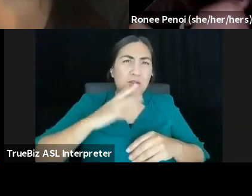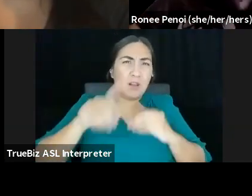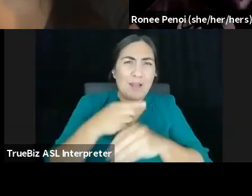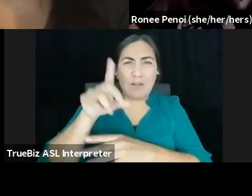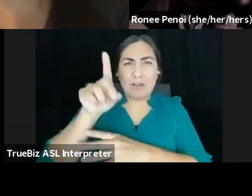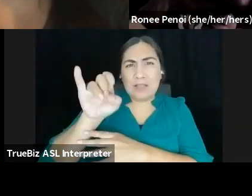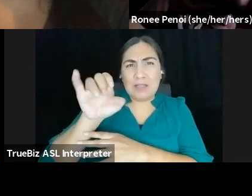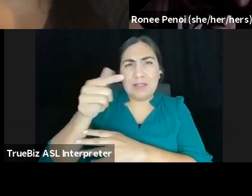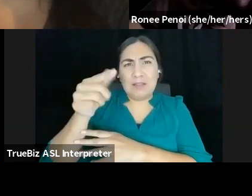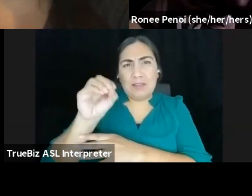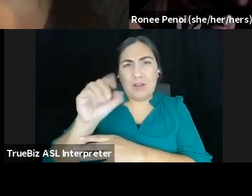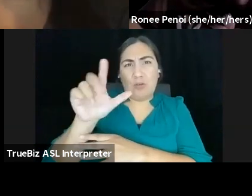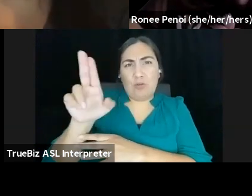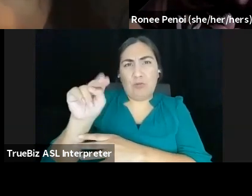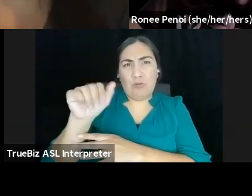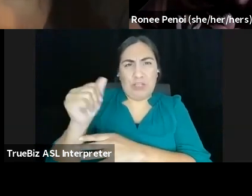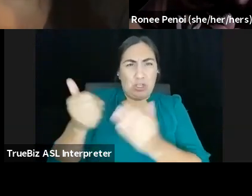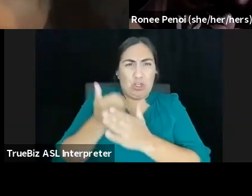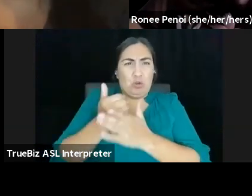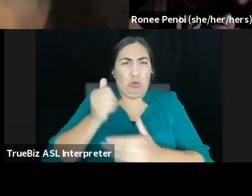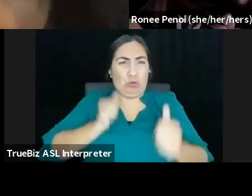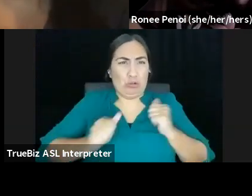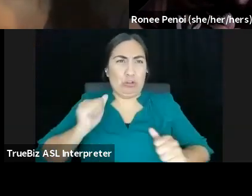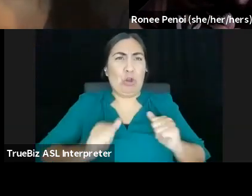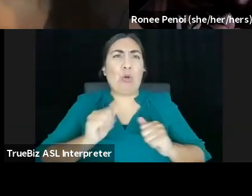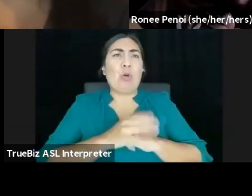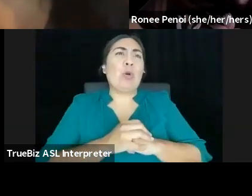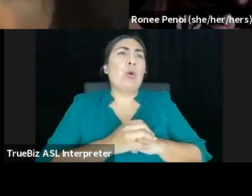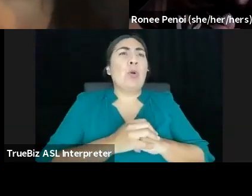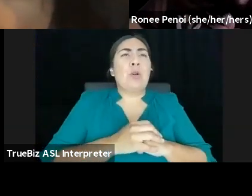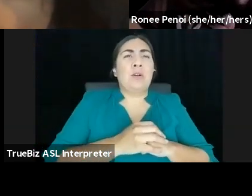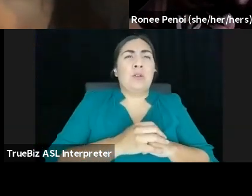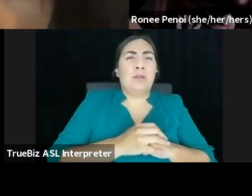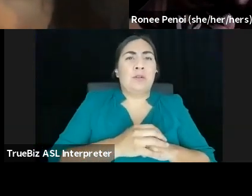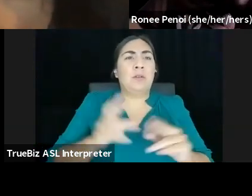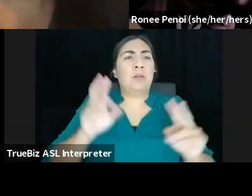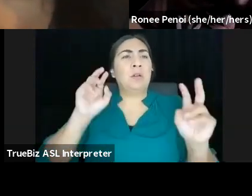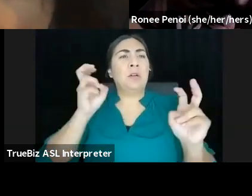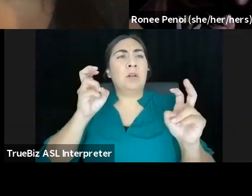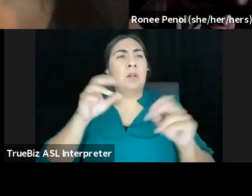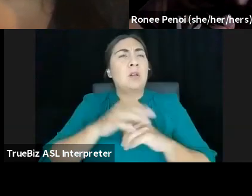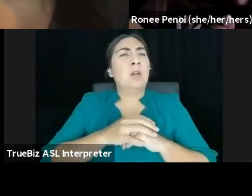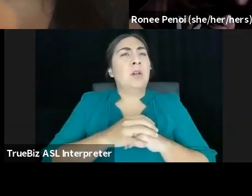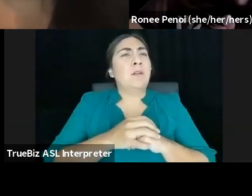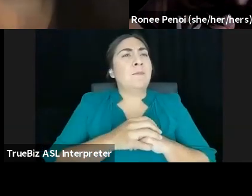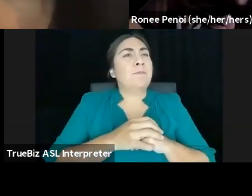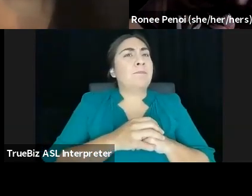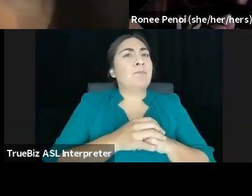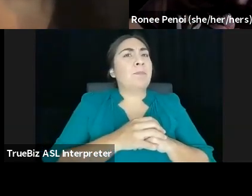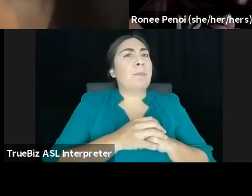circle, where they talked about, uh, Mexico is one of the most biodiverse places in the entire planet, as is most of